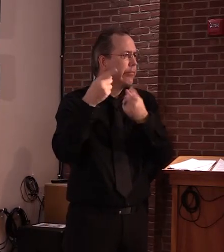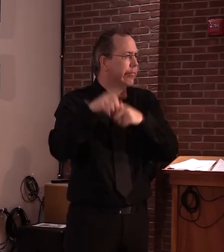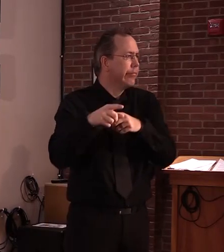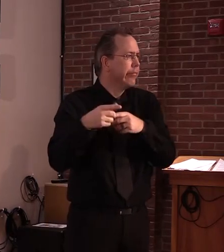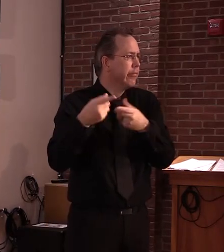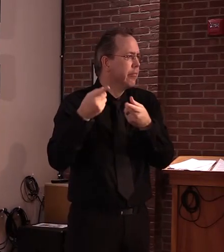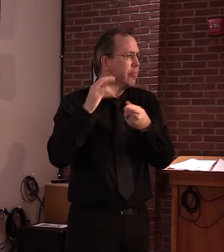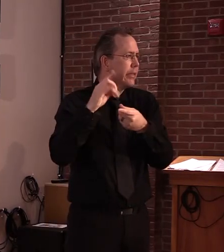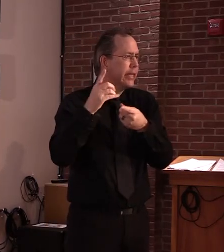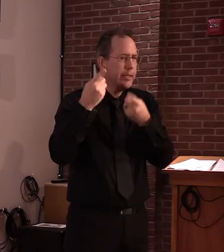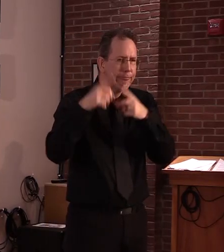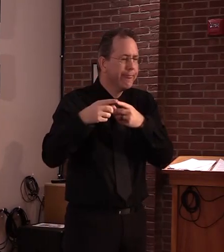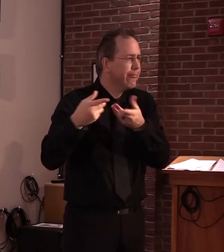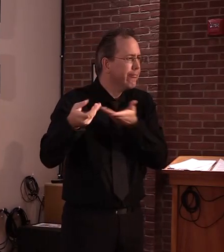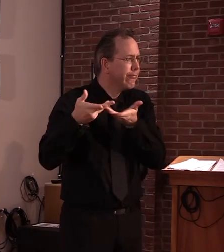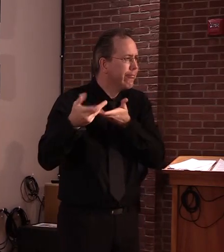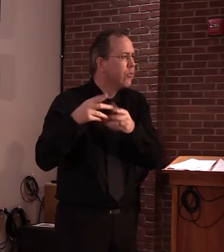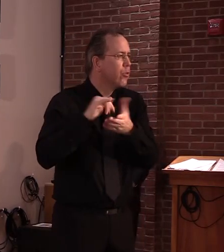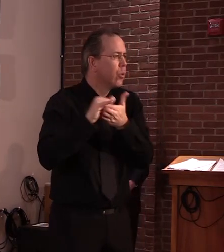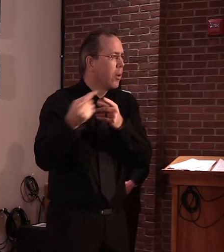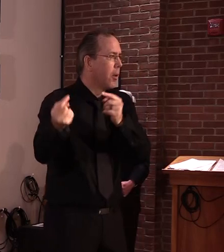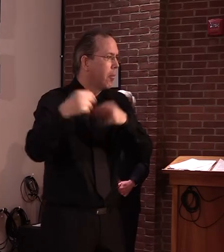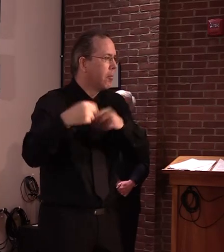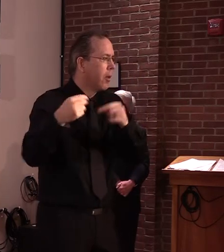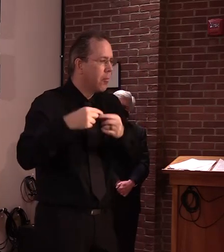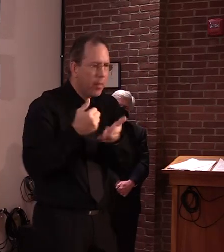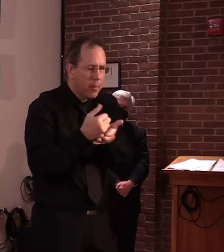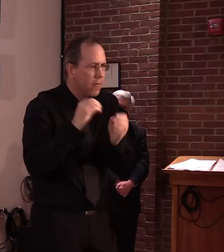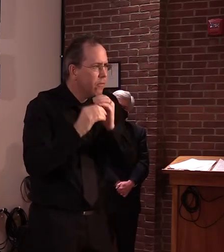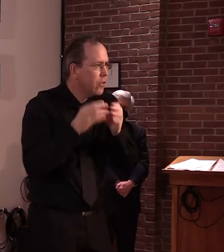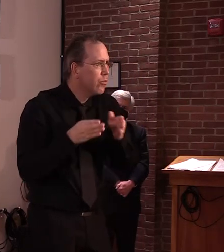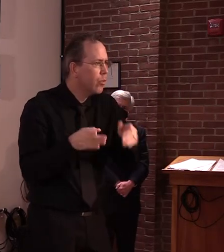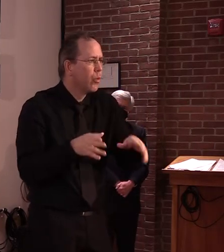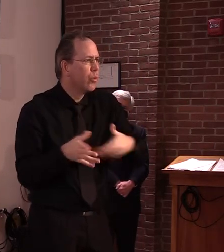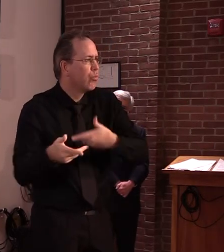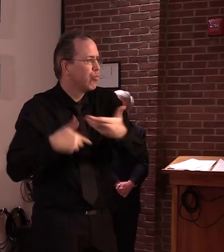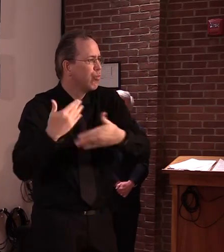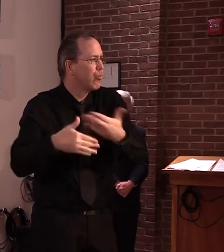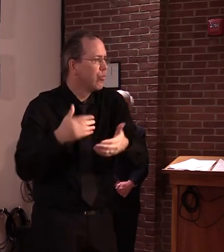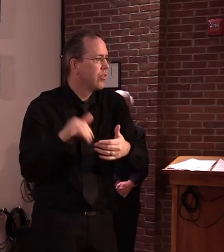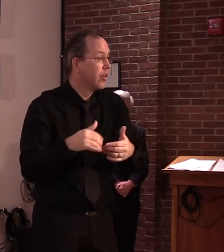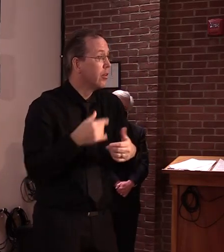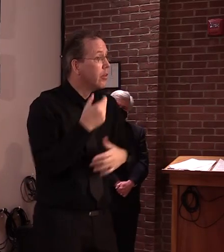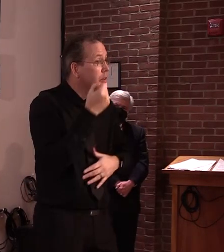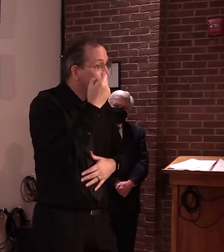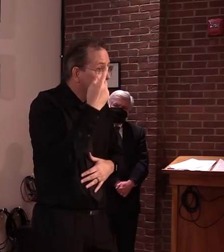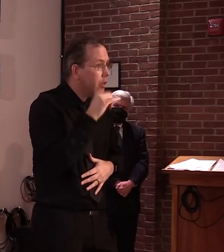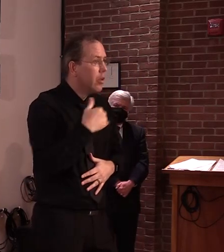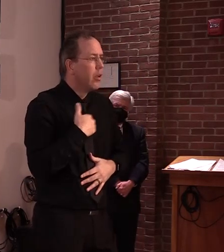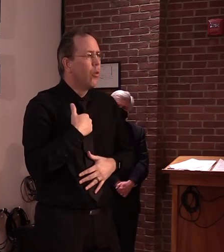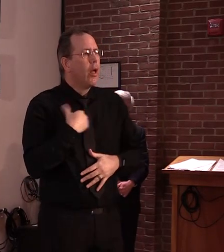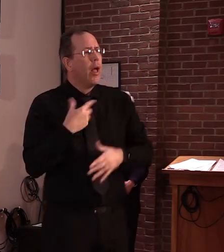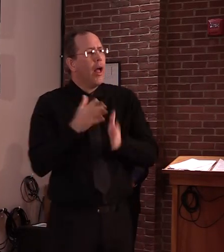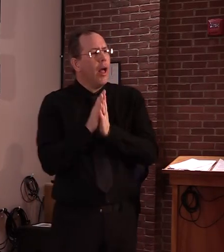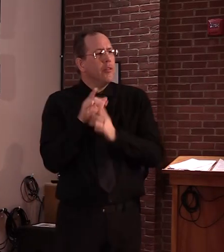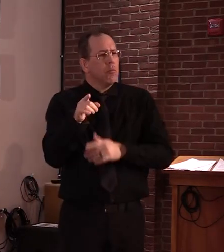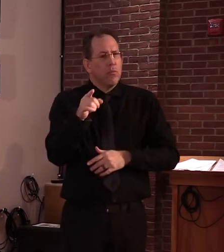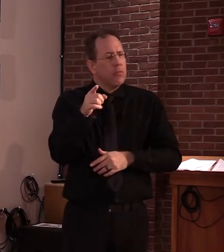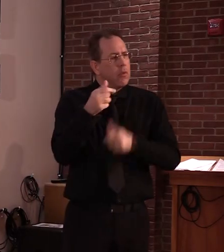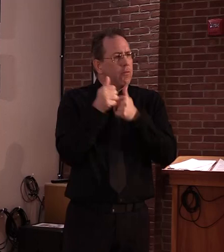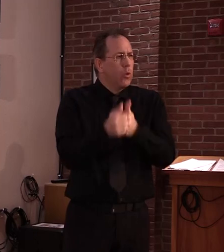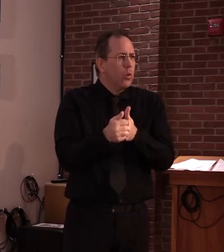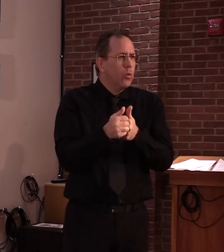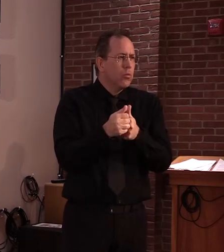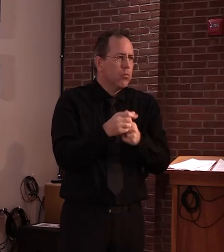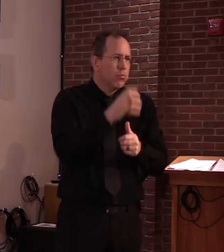perform the duties under the contract. We have asked that. We they have a higher level of compliance in terms of